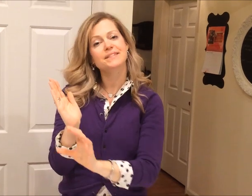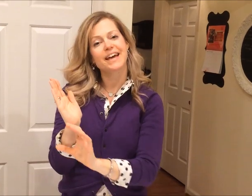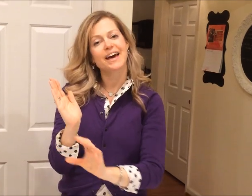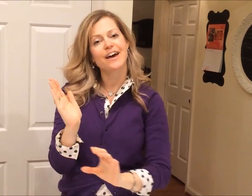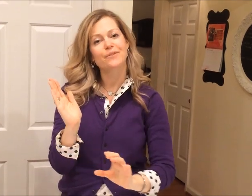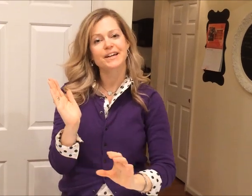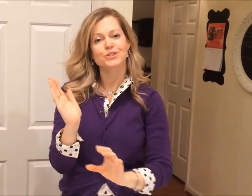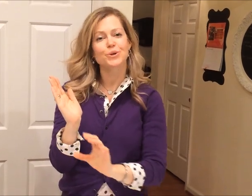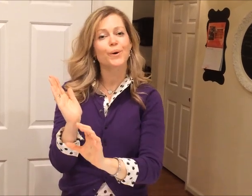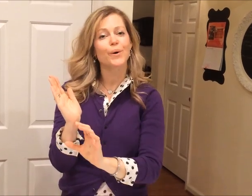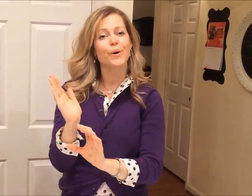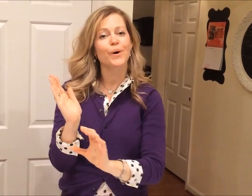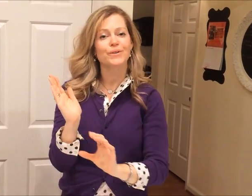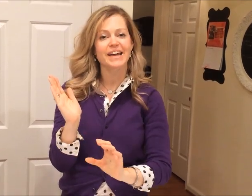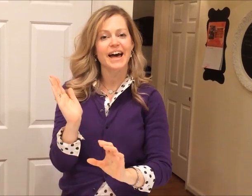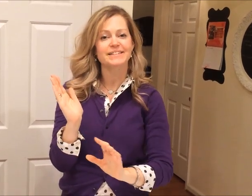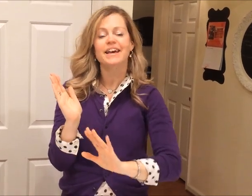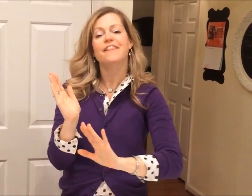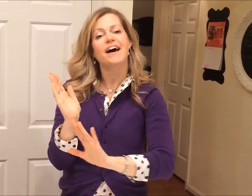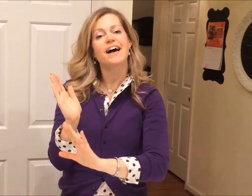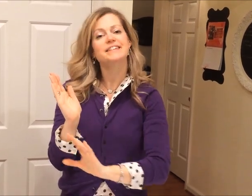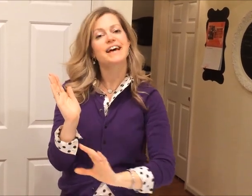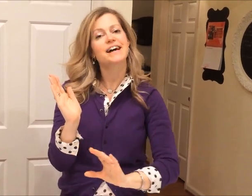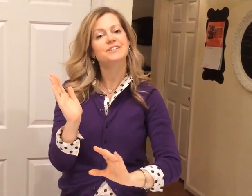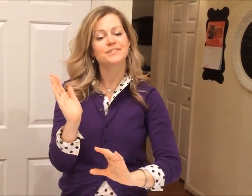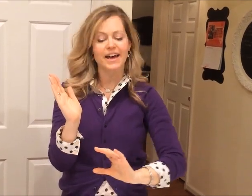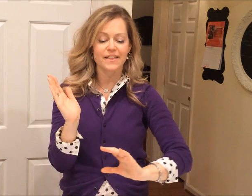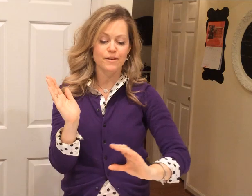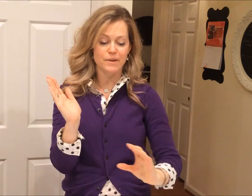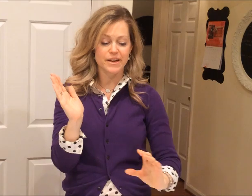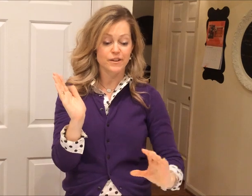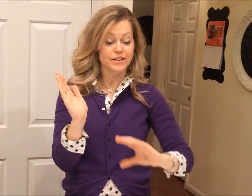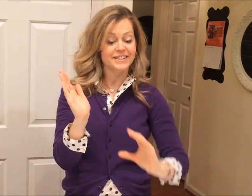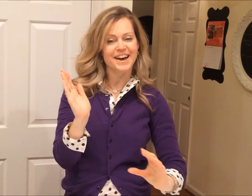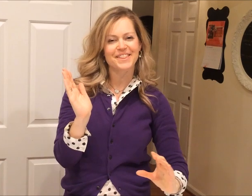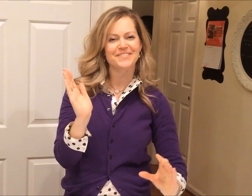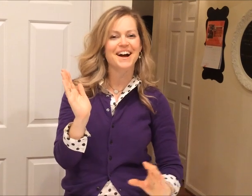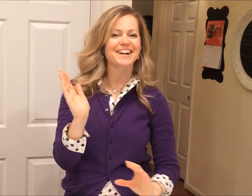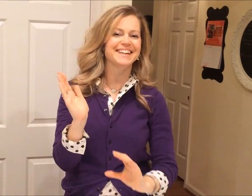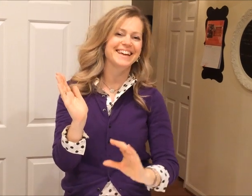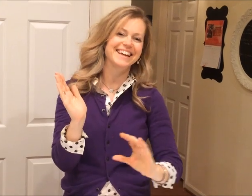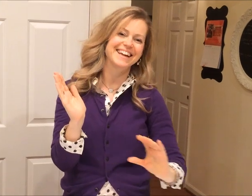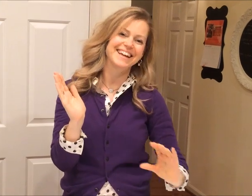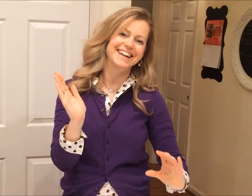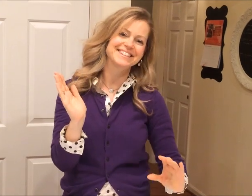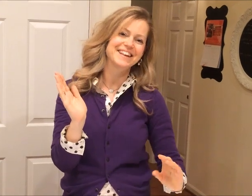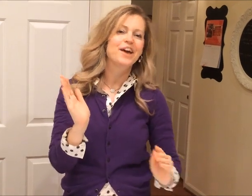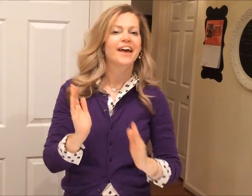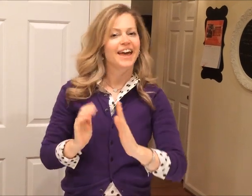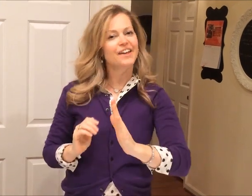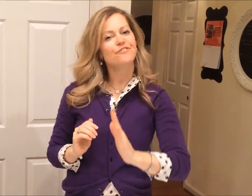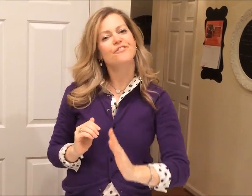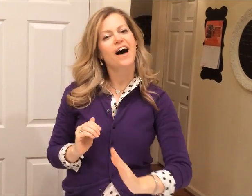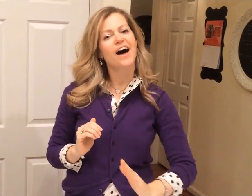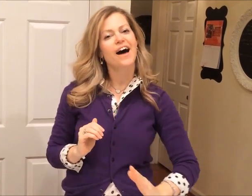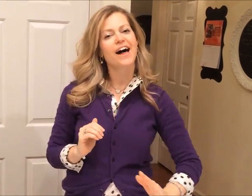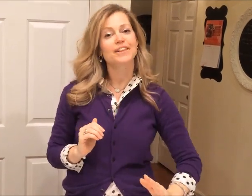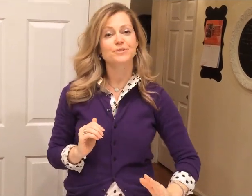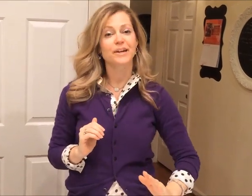Territory has the deserts and the Southern Rockies. It follows